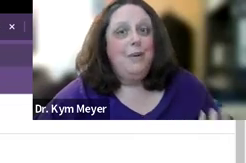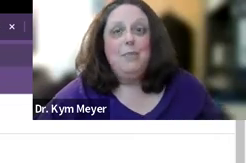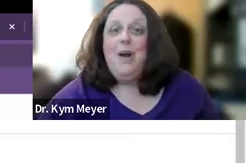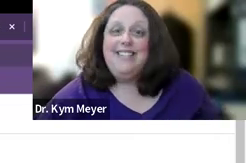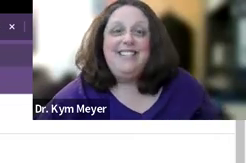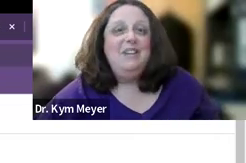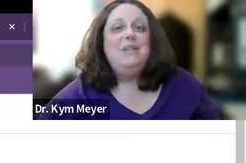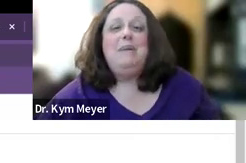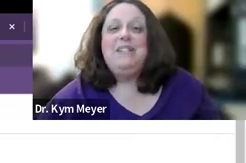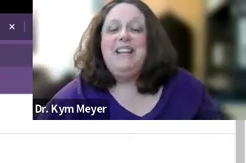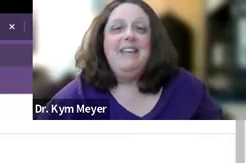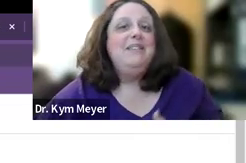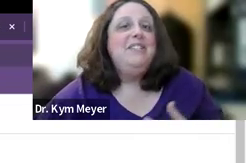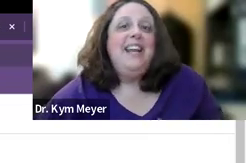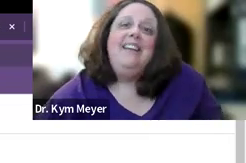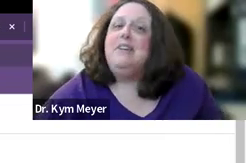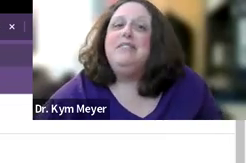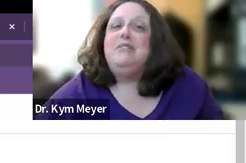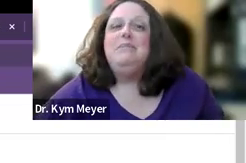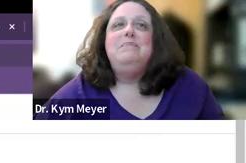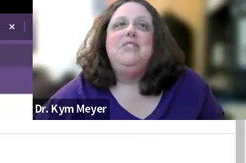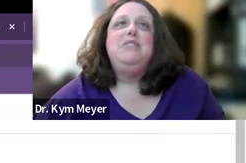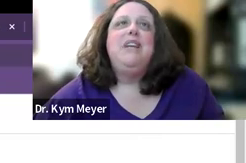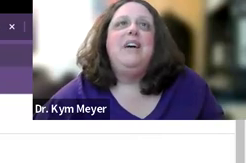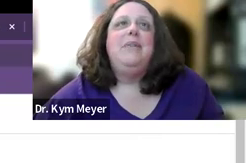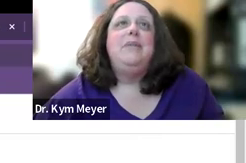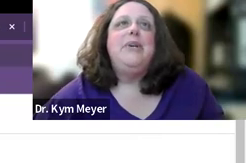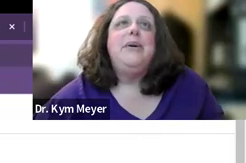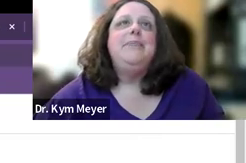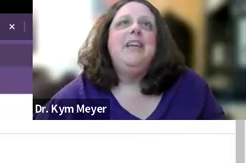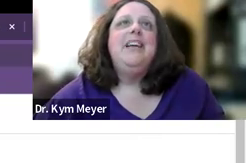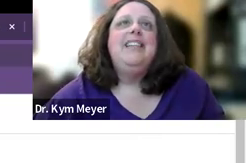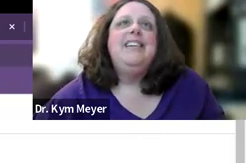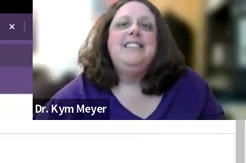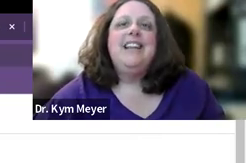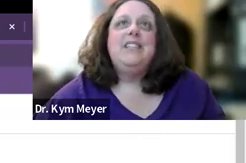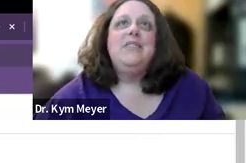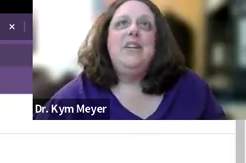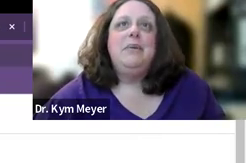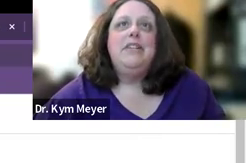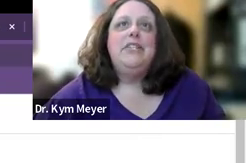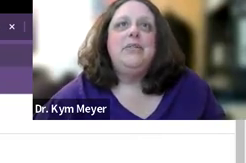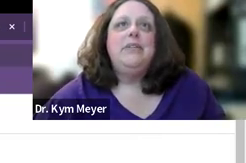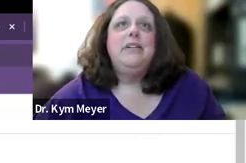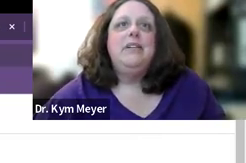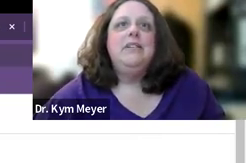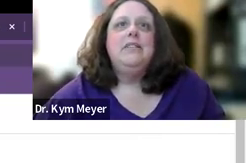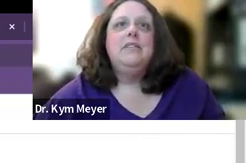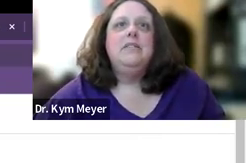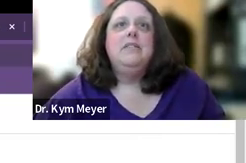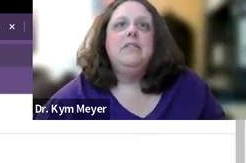So they were practicing using American sign language in the Trader Joe's. It just shows what they were doing. This is the next video I wanted to show.